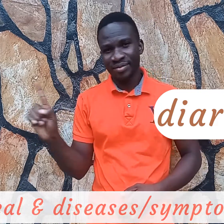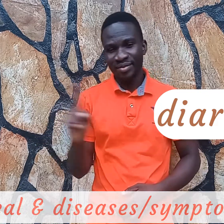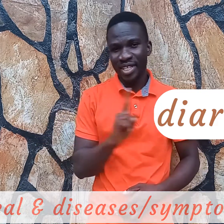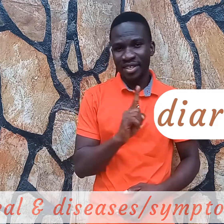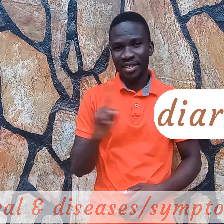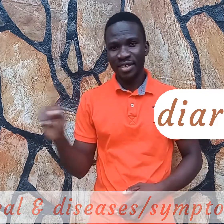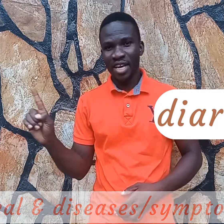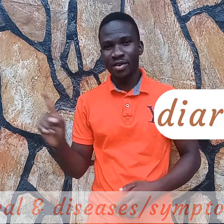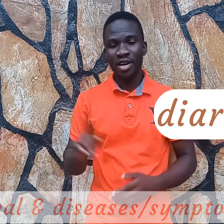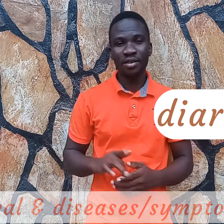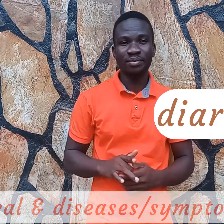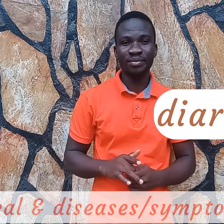diarrhea